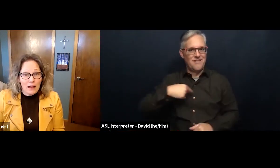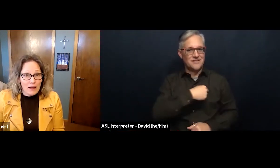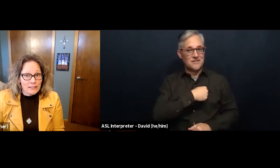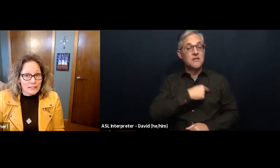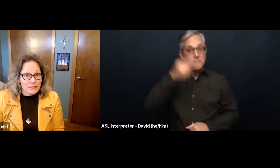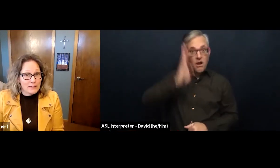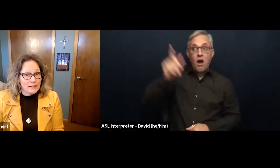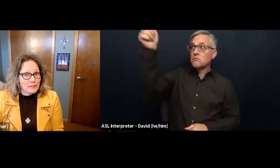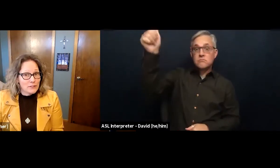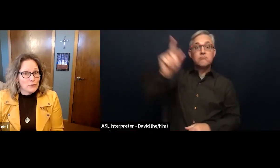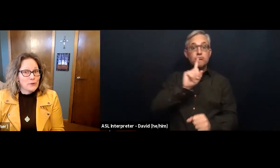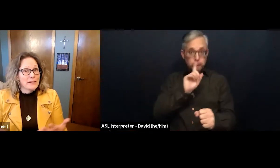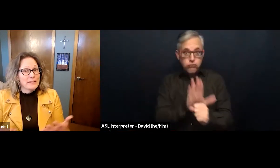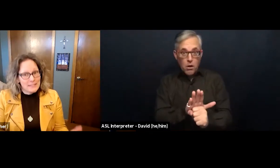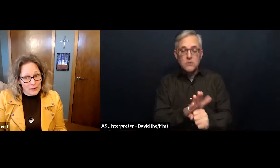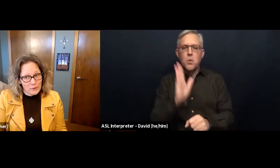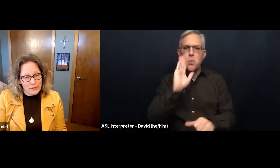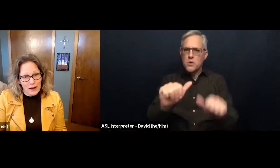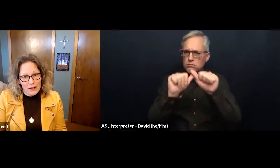us to stay with God.